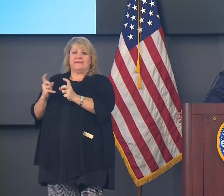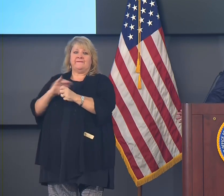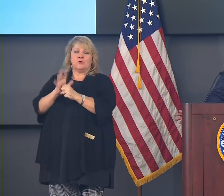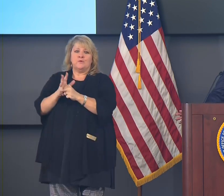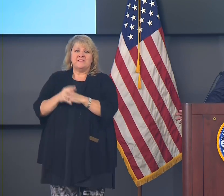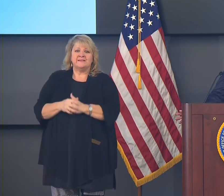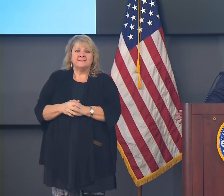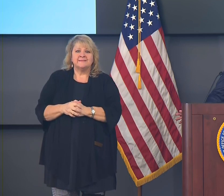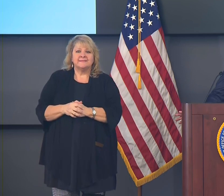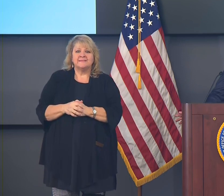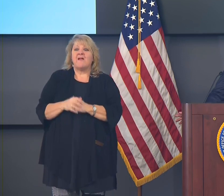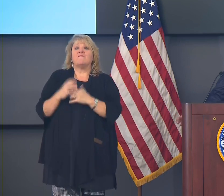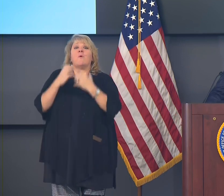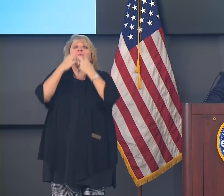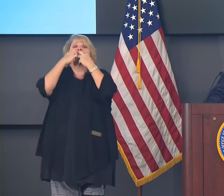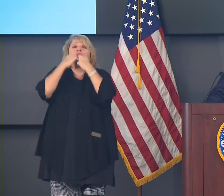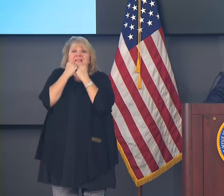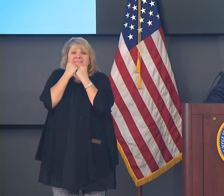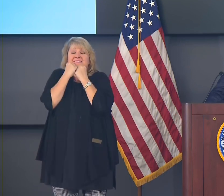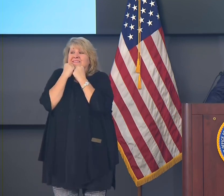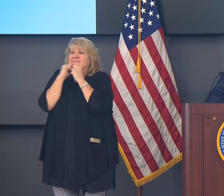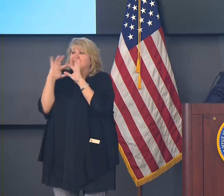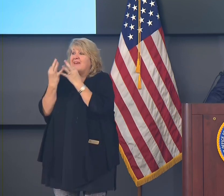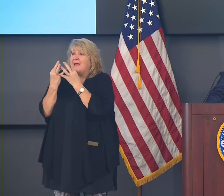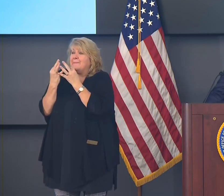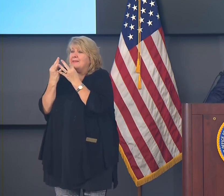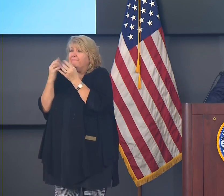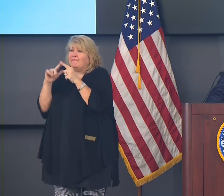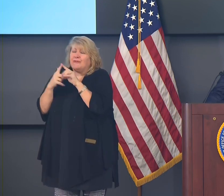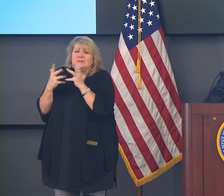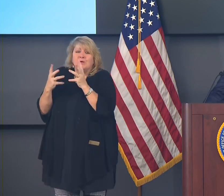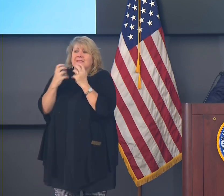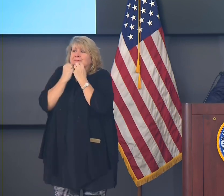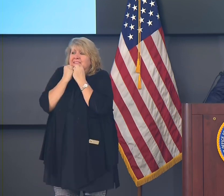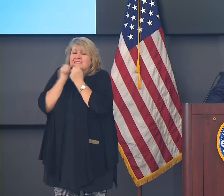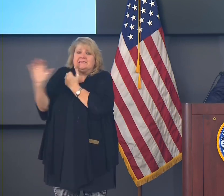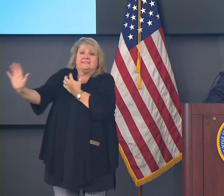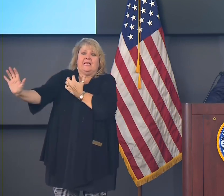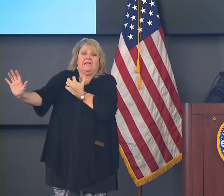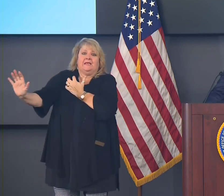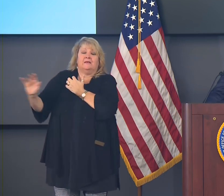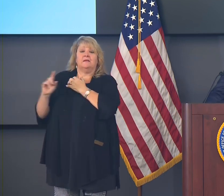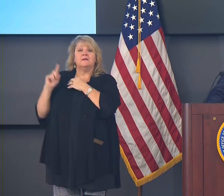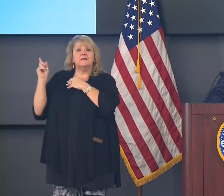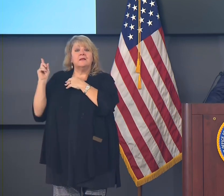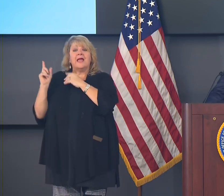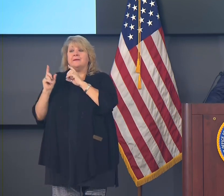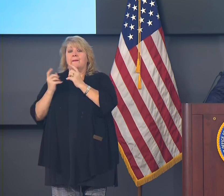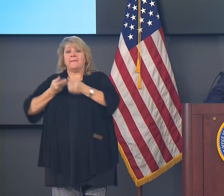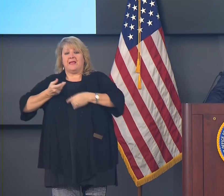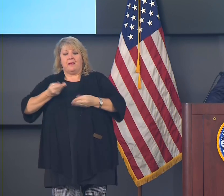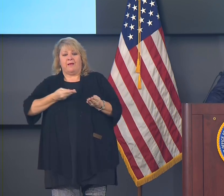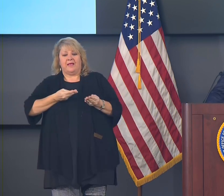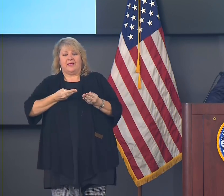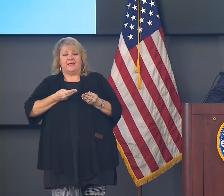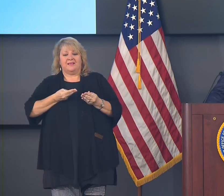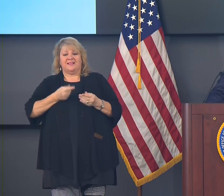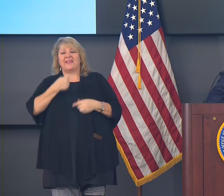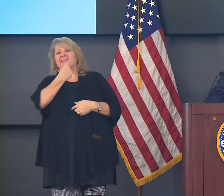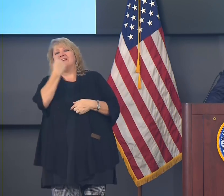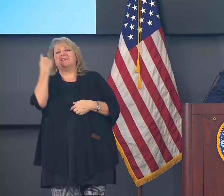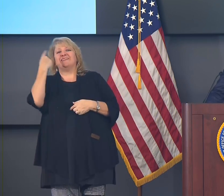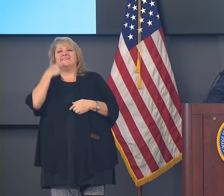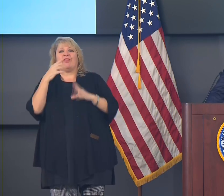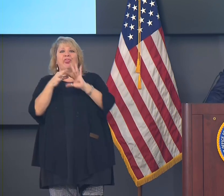That is the mission for everybody in Louisiana. We have to follow the common sense public health